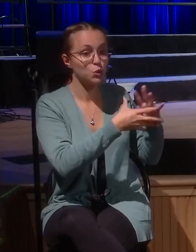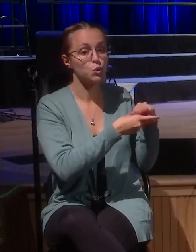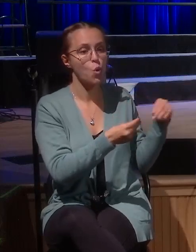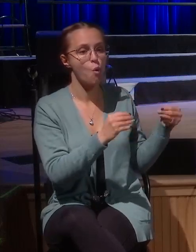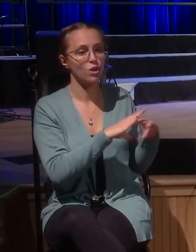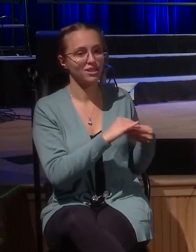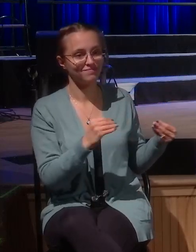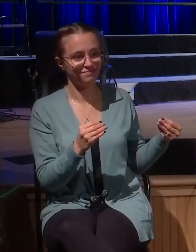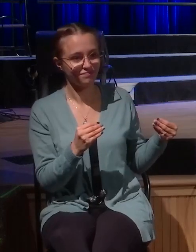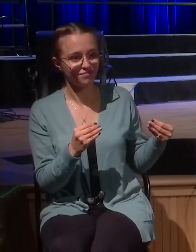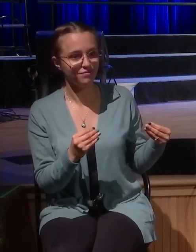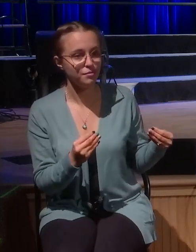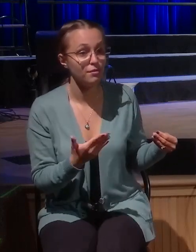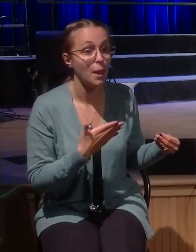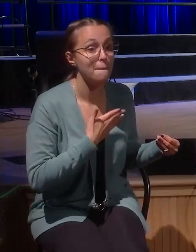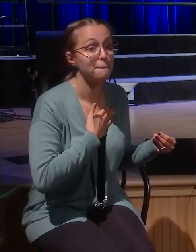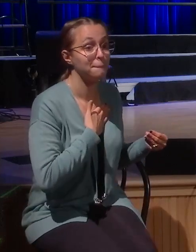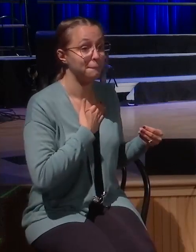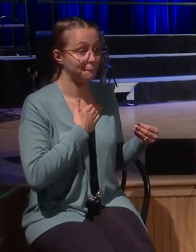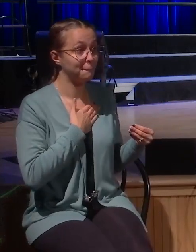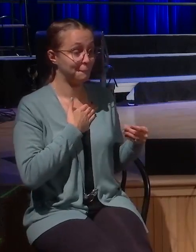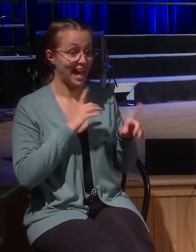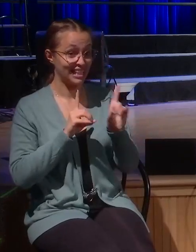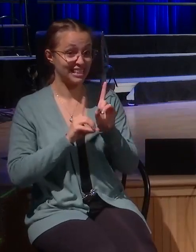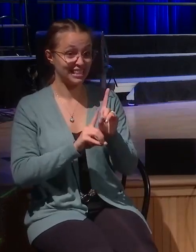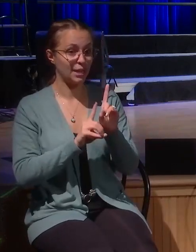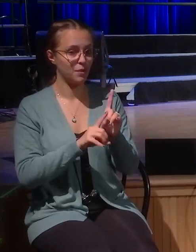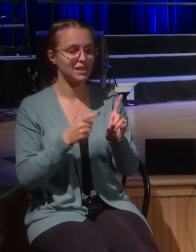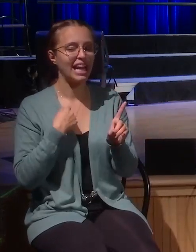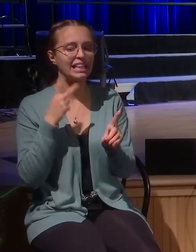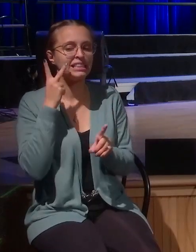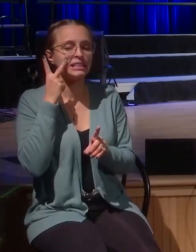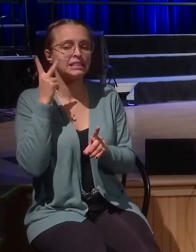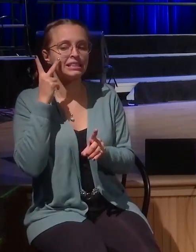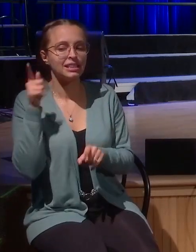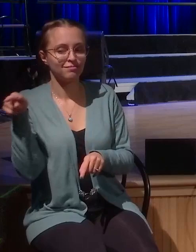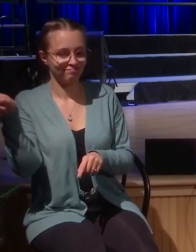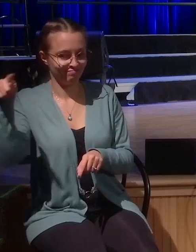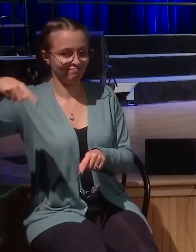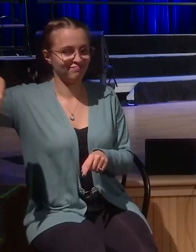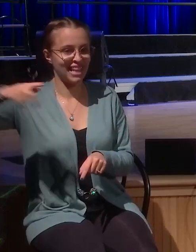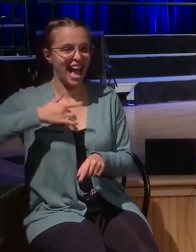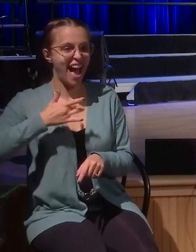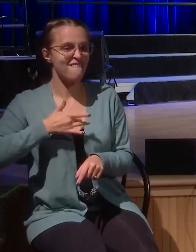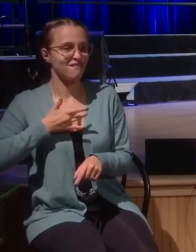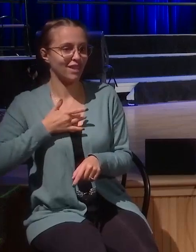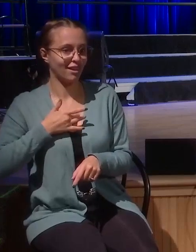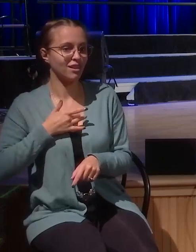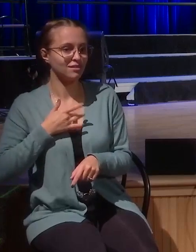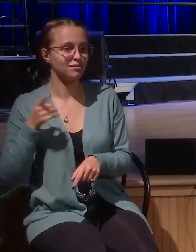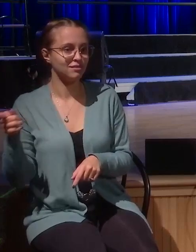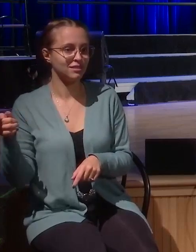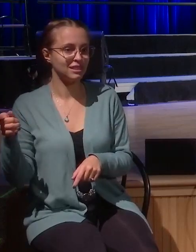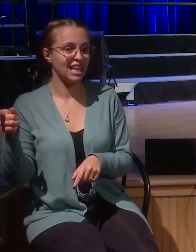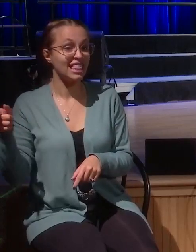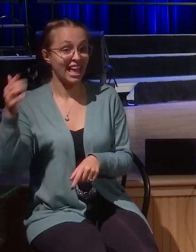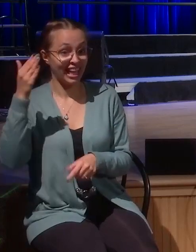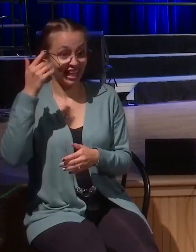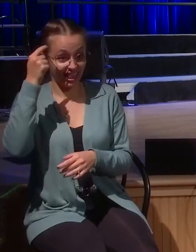He says, my disciples, I can see it in their demeanor. I can feel it. I know it's happening in them. They think something's about to happen. That's not. And here's what it